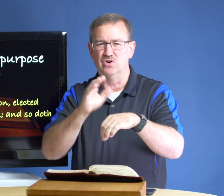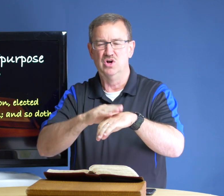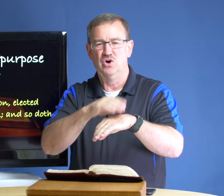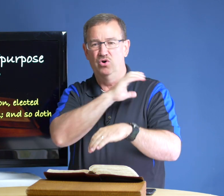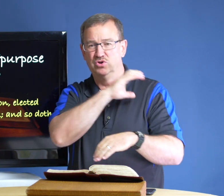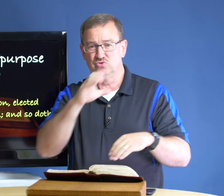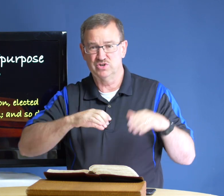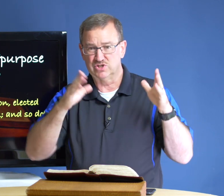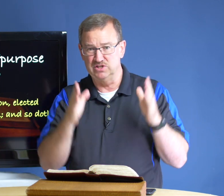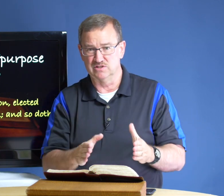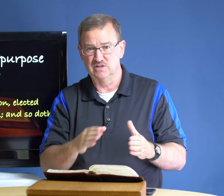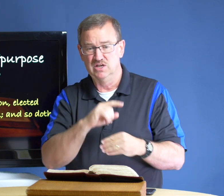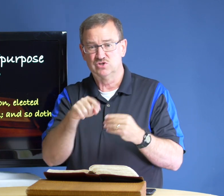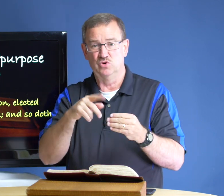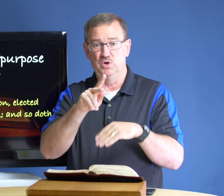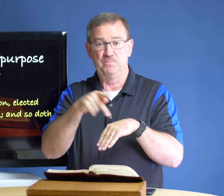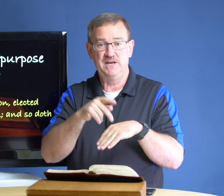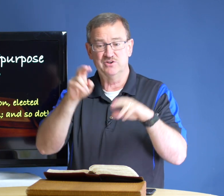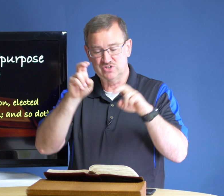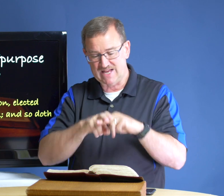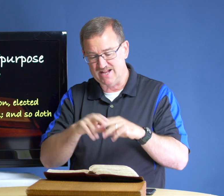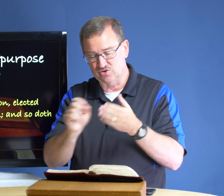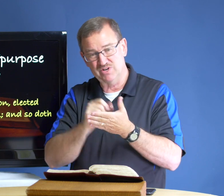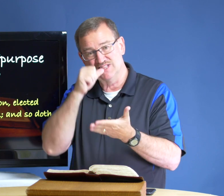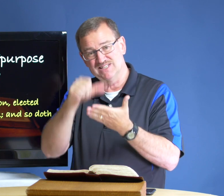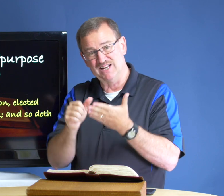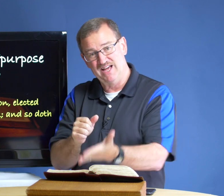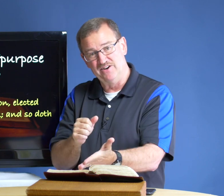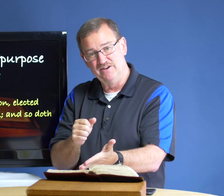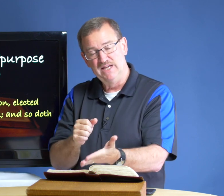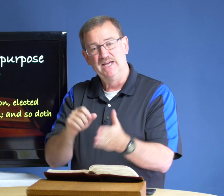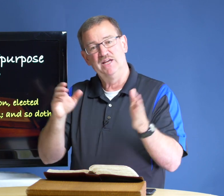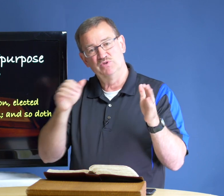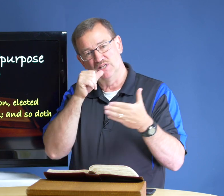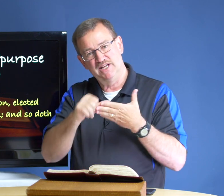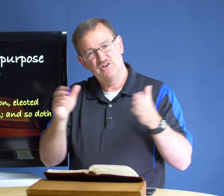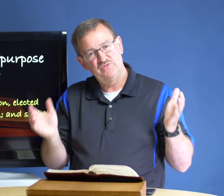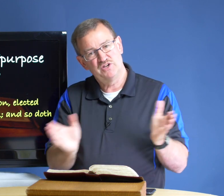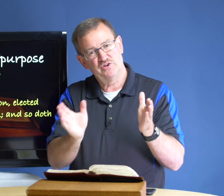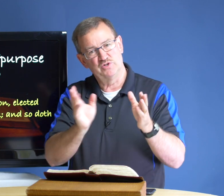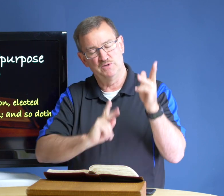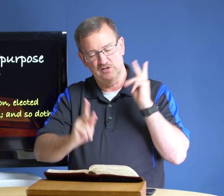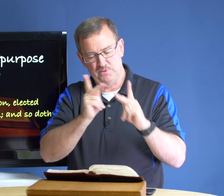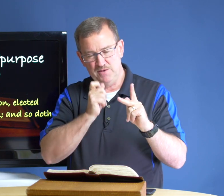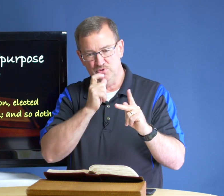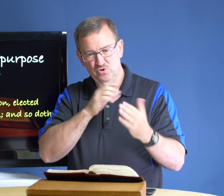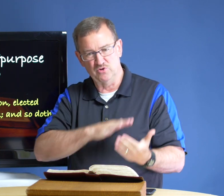on christians so when peter sat to write this letter it was a letter of encouragement to people who were